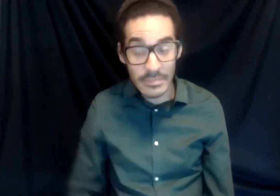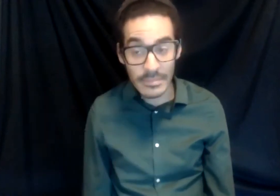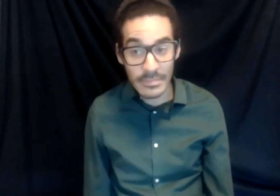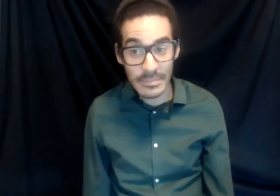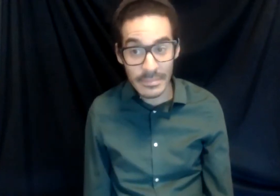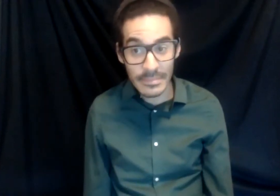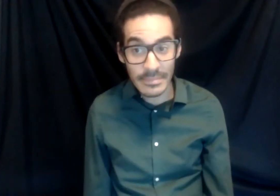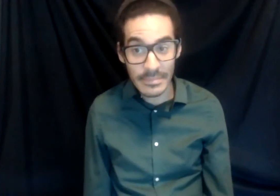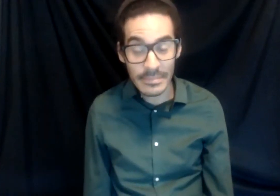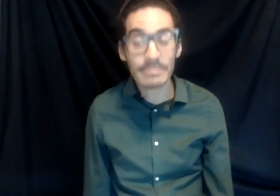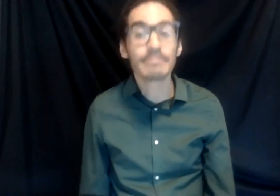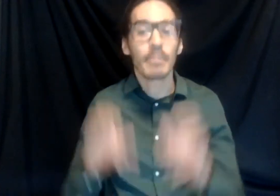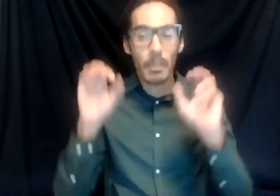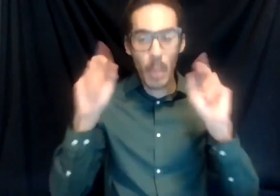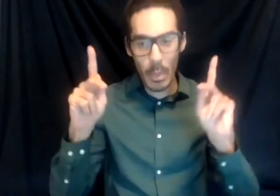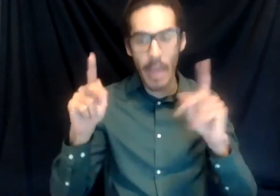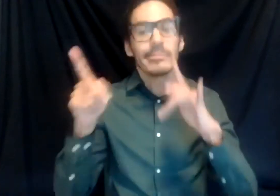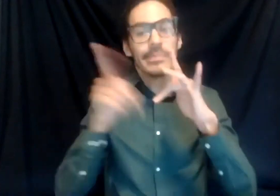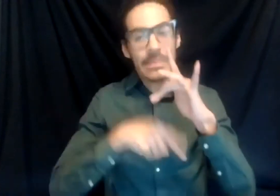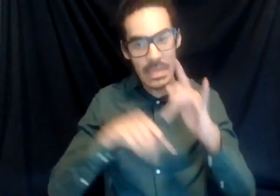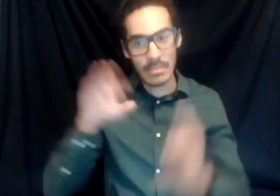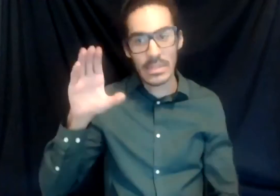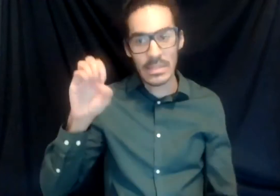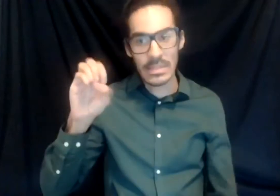Okay, we'll skip Cecilia for now. Let's go to Colleen.